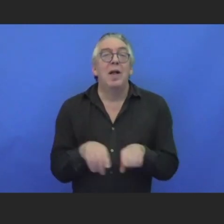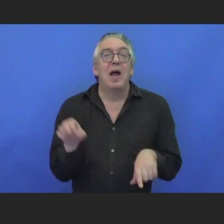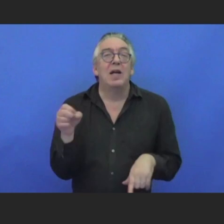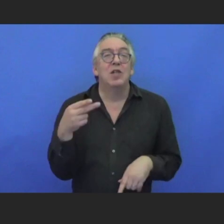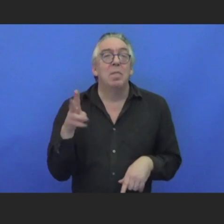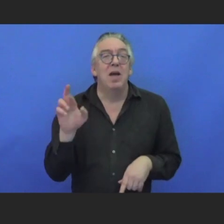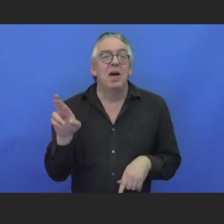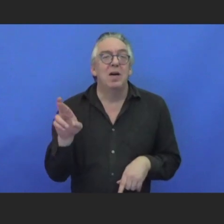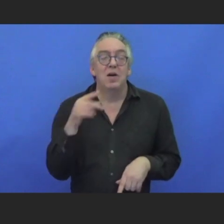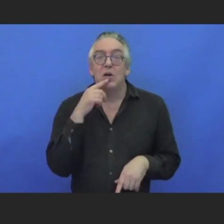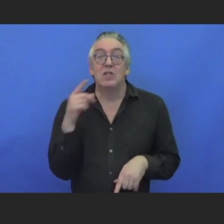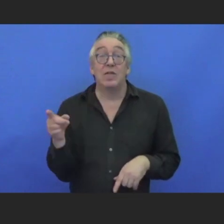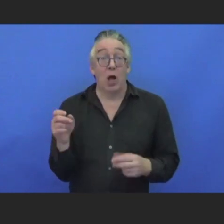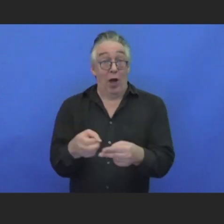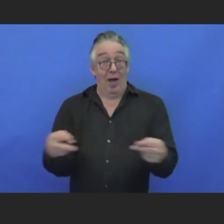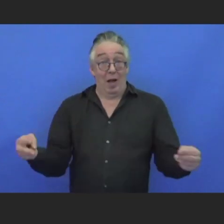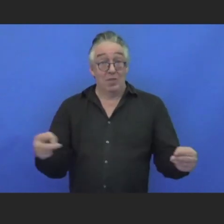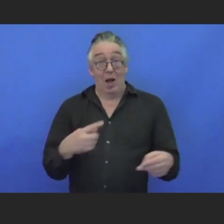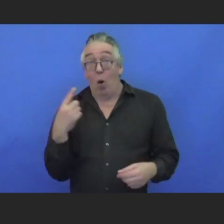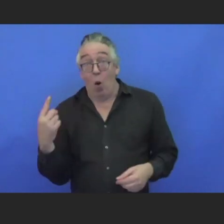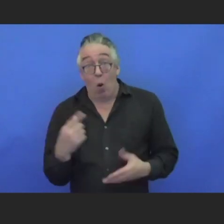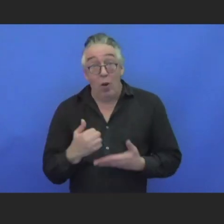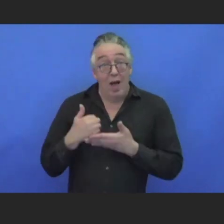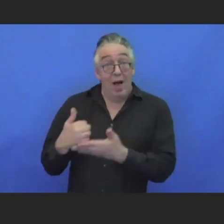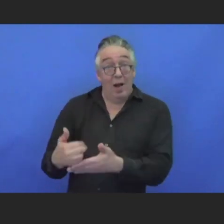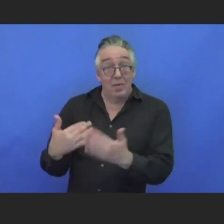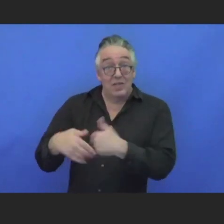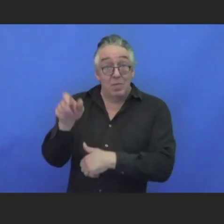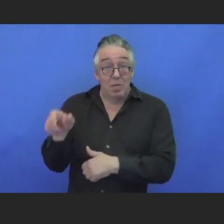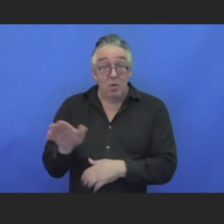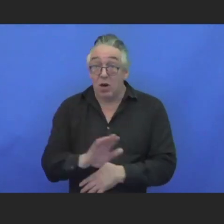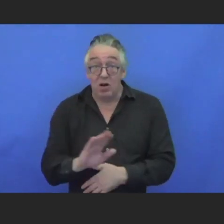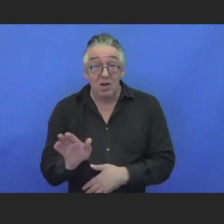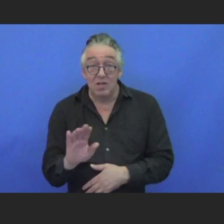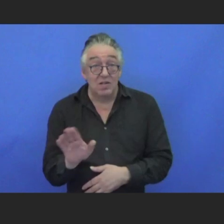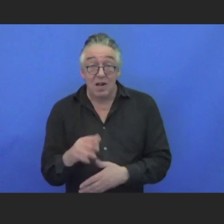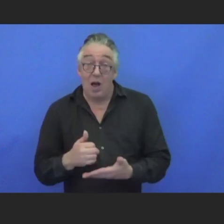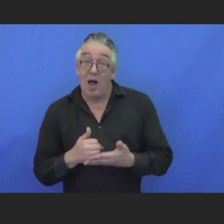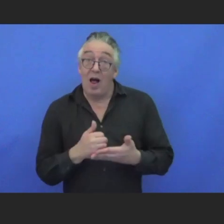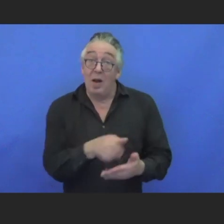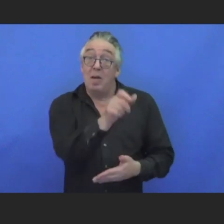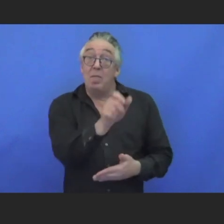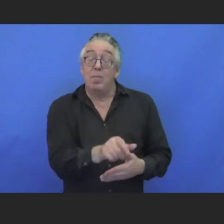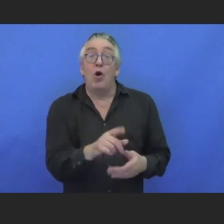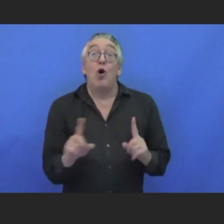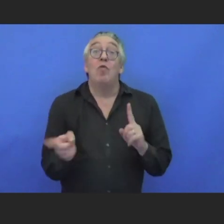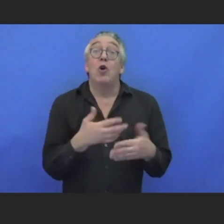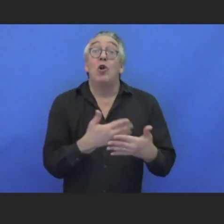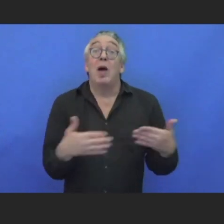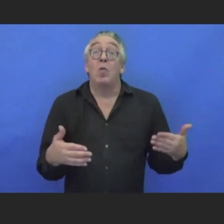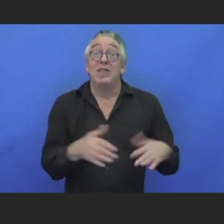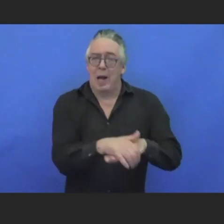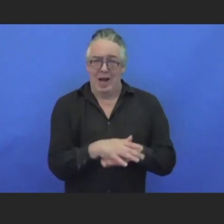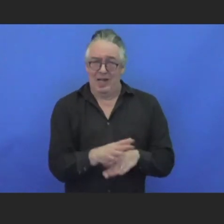only for people with disabilities. It's also for people whose first language is not English. And